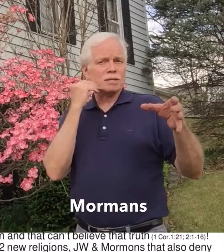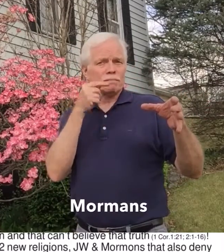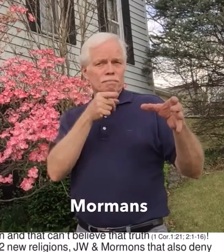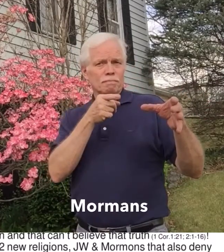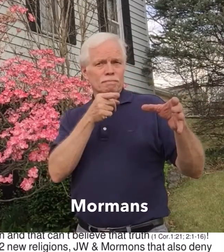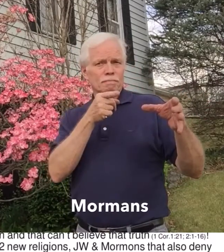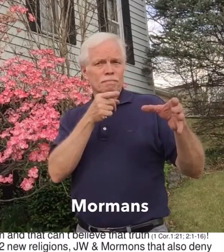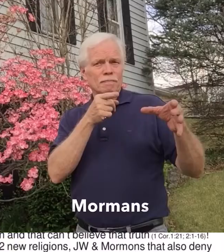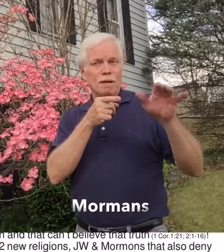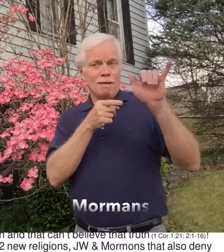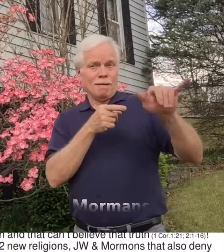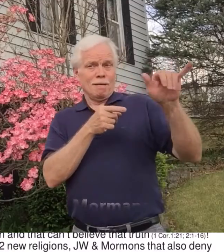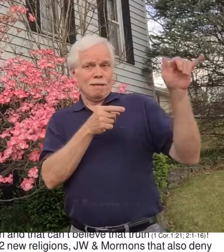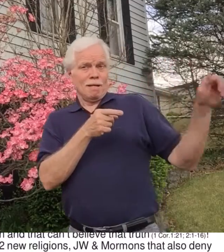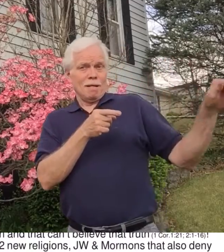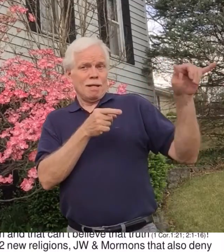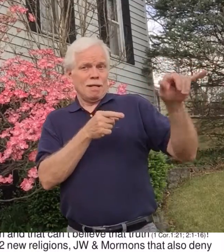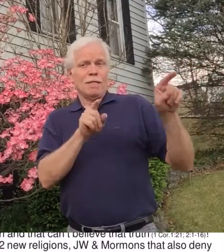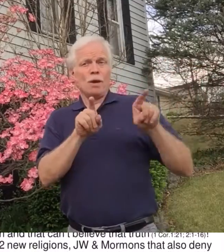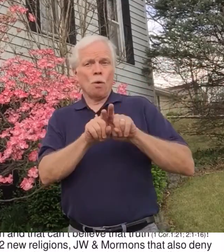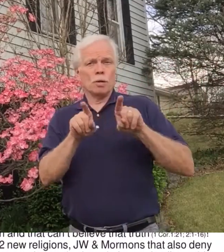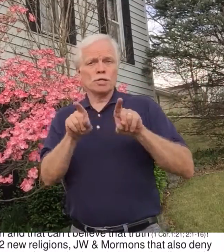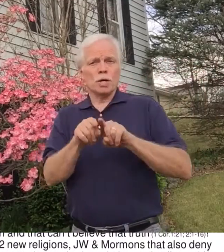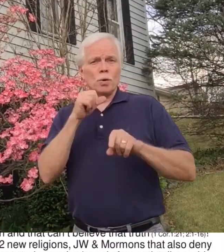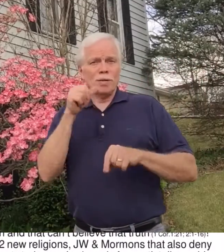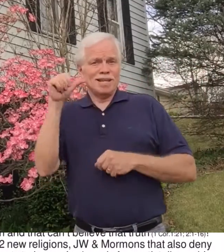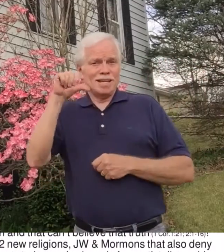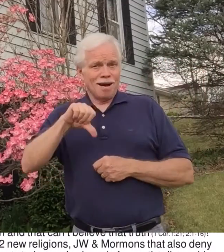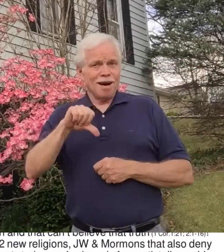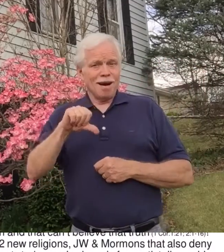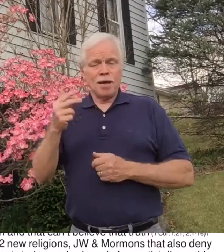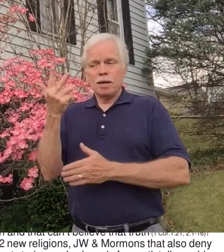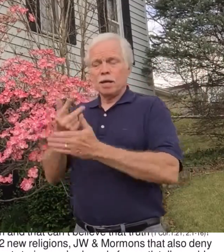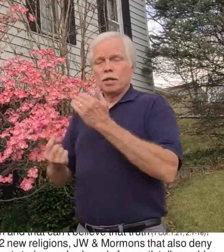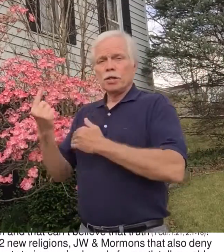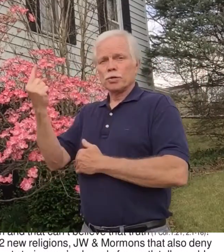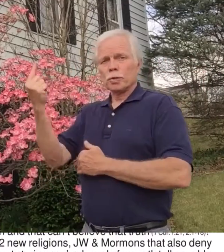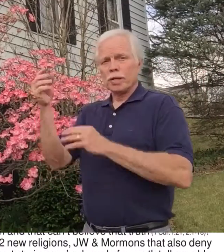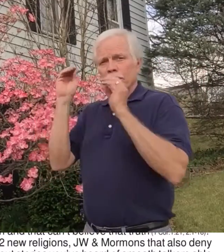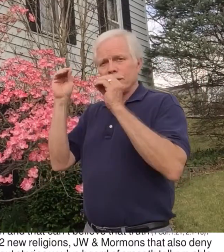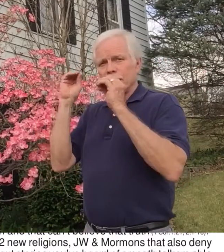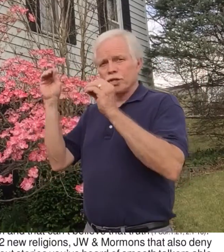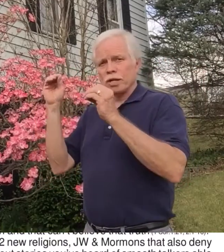that also deny the Trinity teaching.